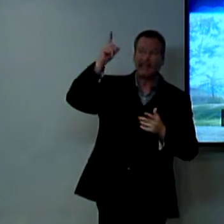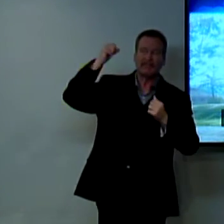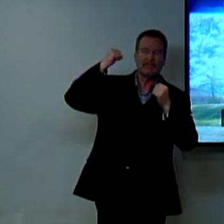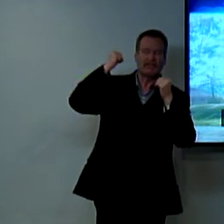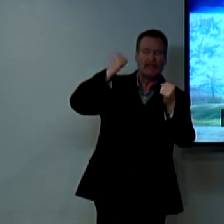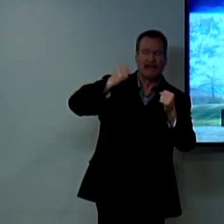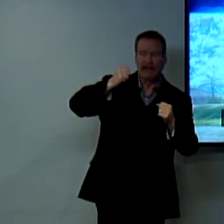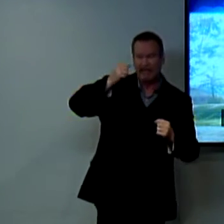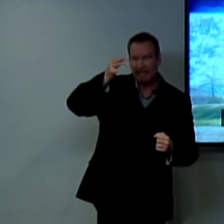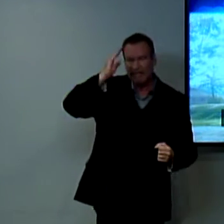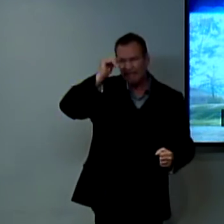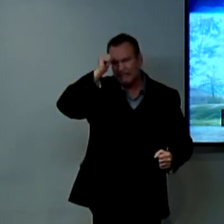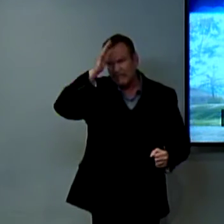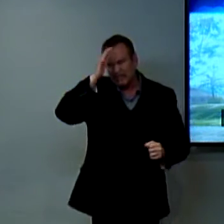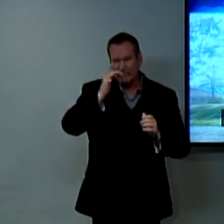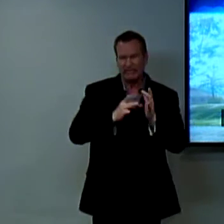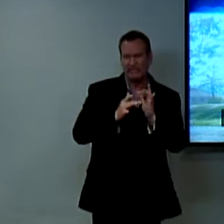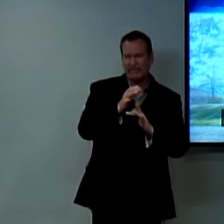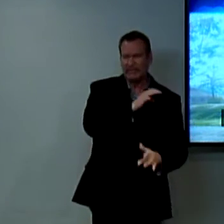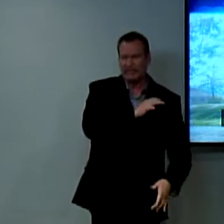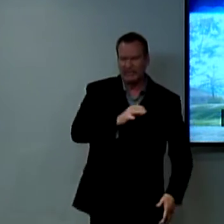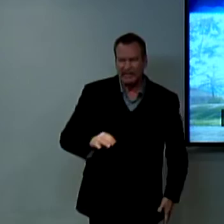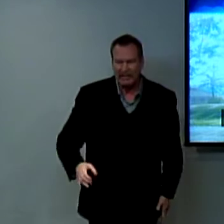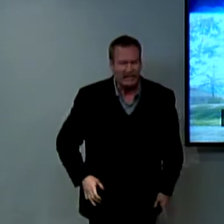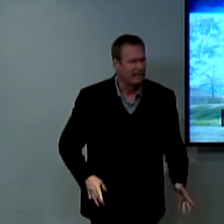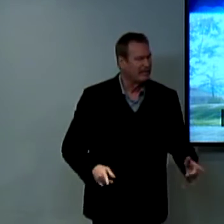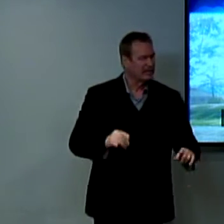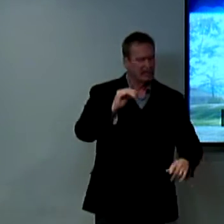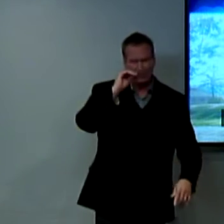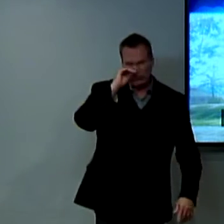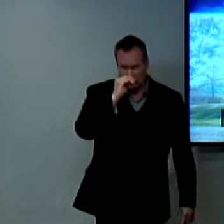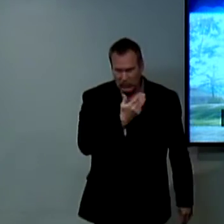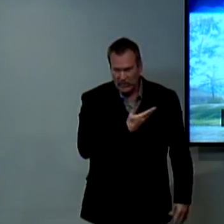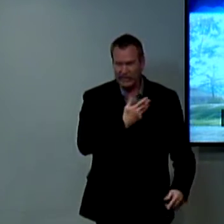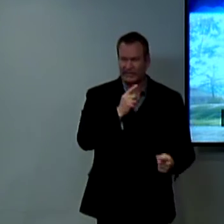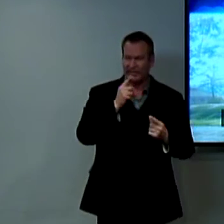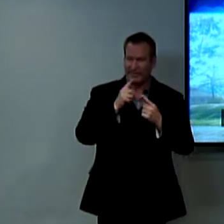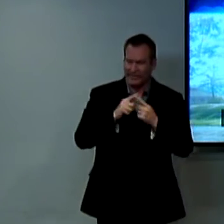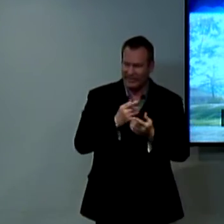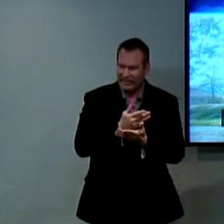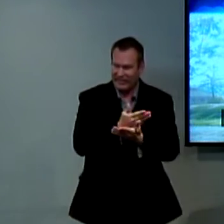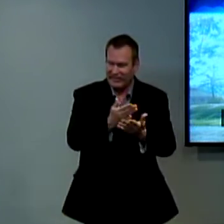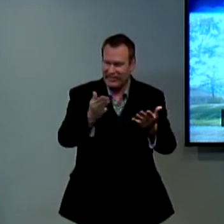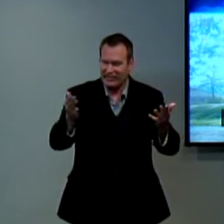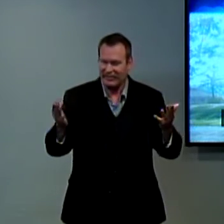grace and peace to you to God God and God and Jesus Christ grace and peace to you